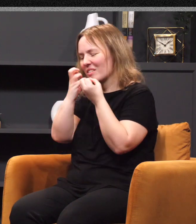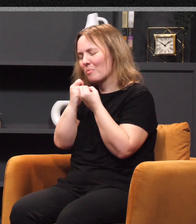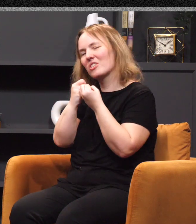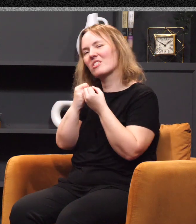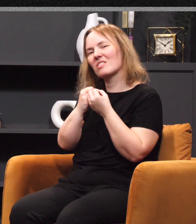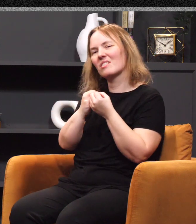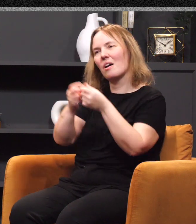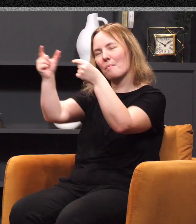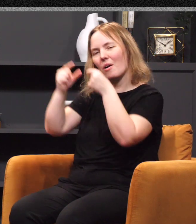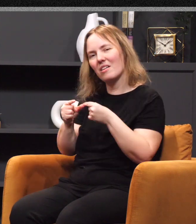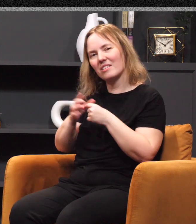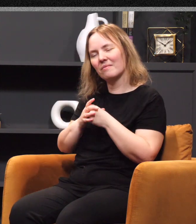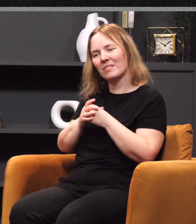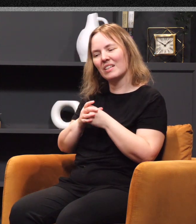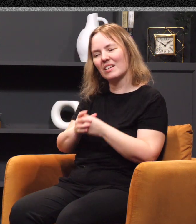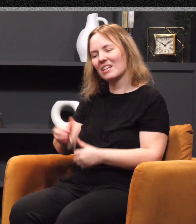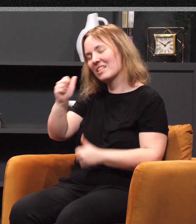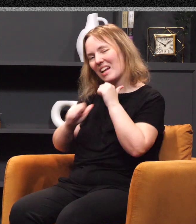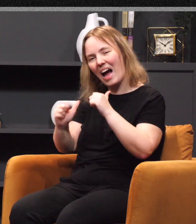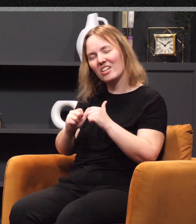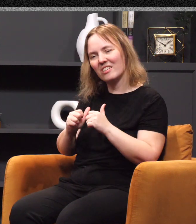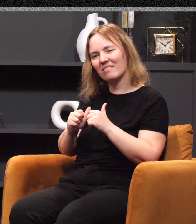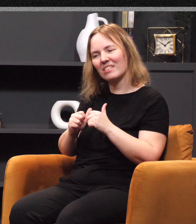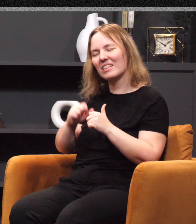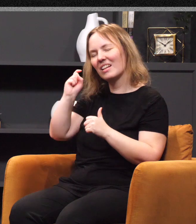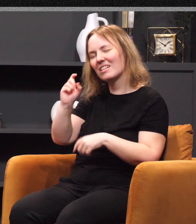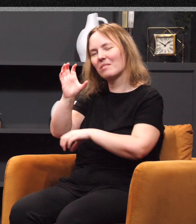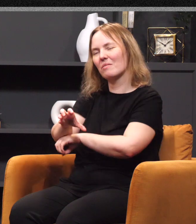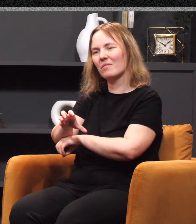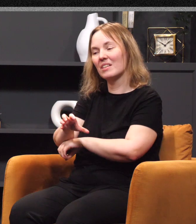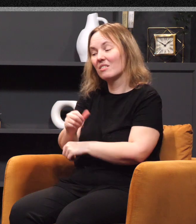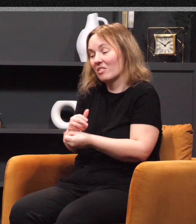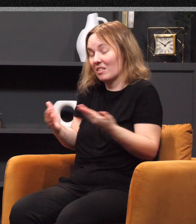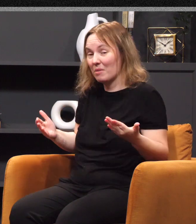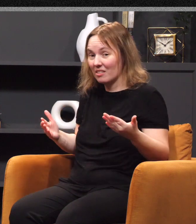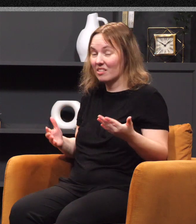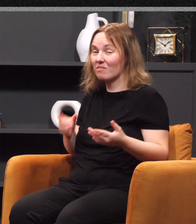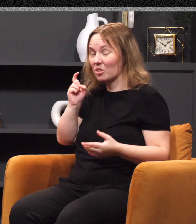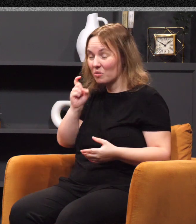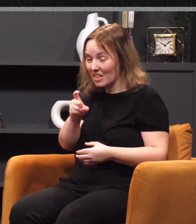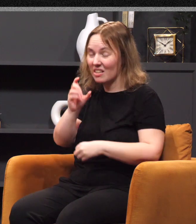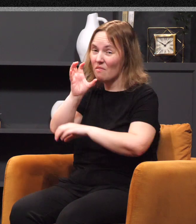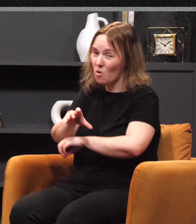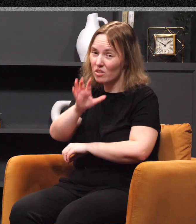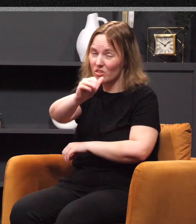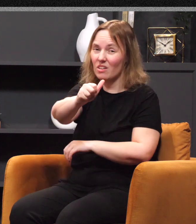an action that has to be forced. And friends, there are some things that you have to force yourself to do because the situation